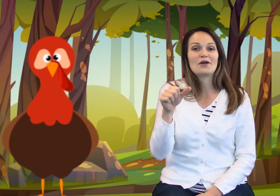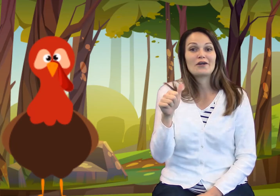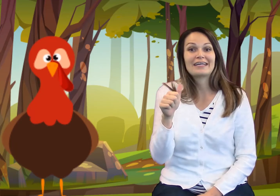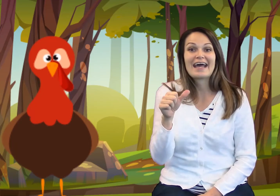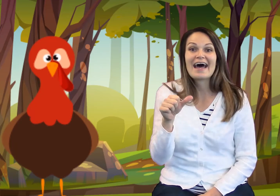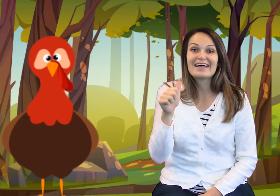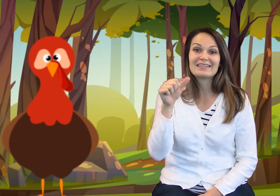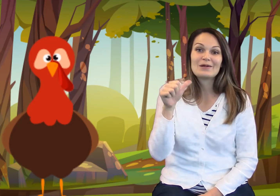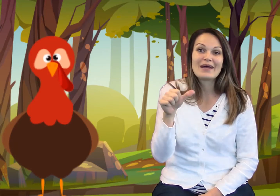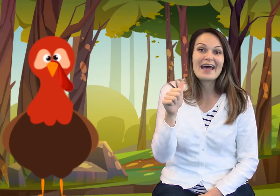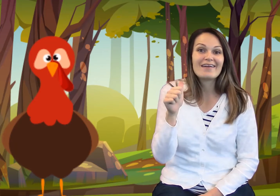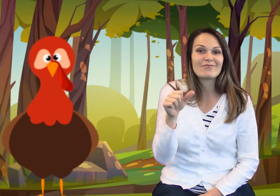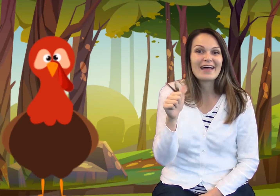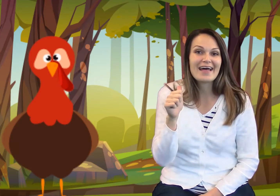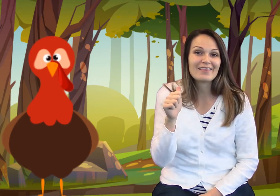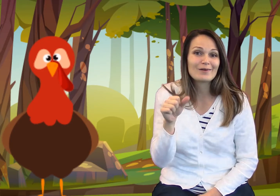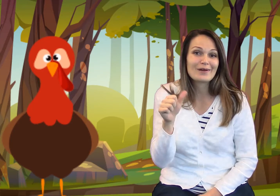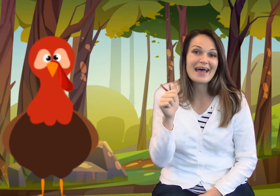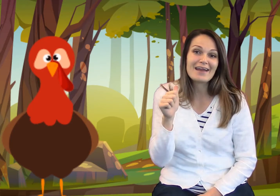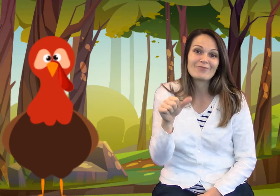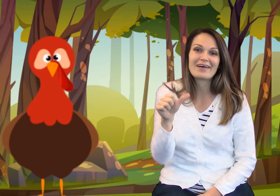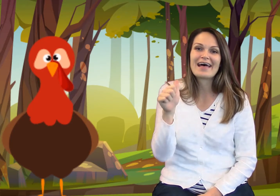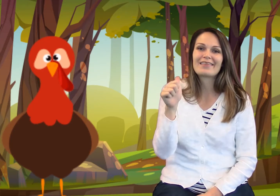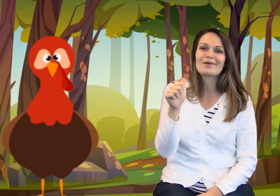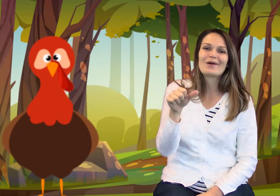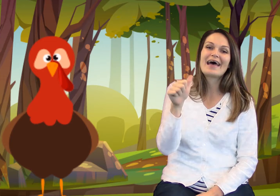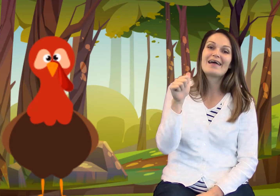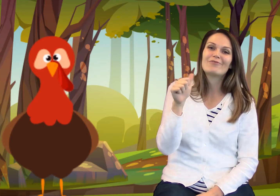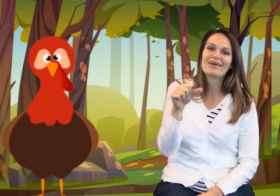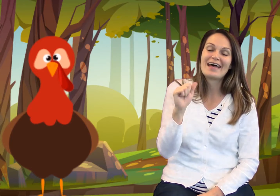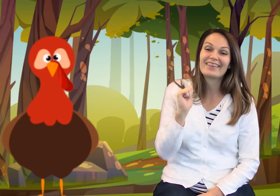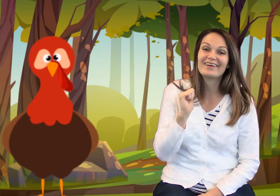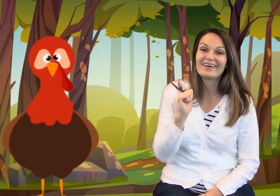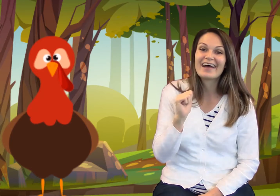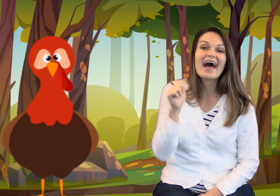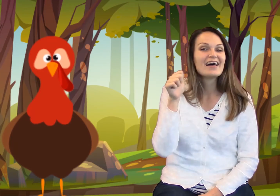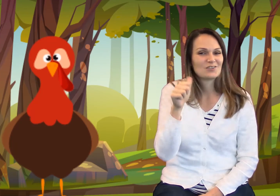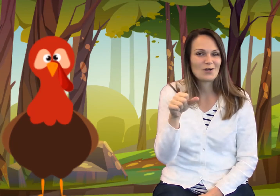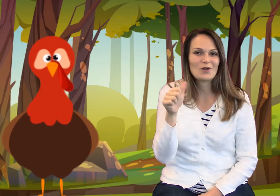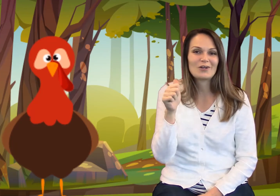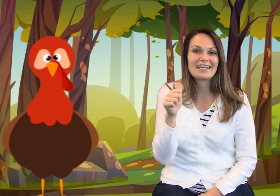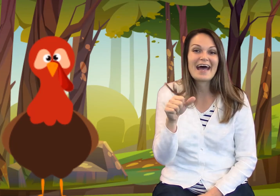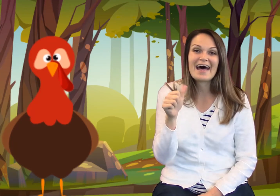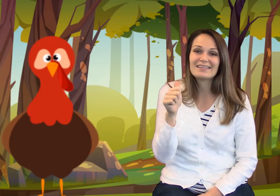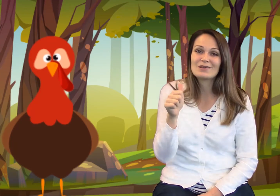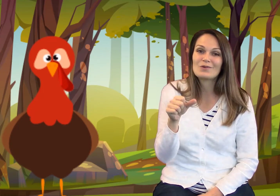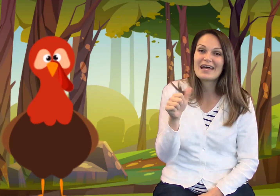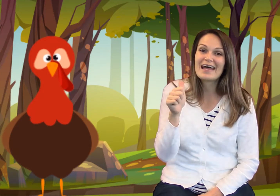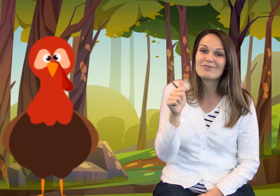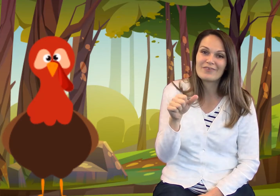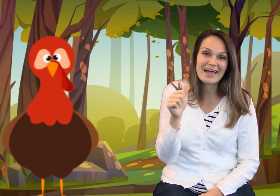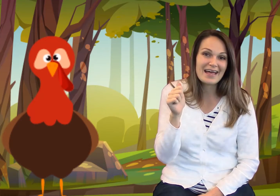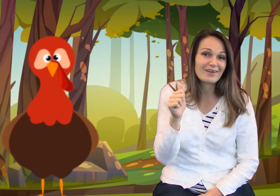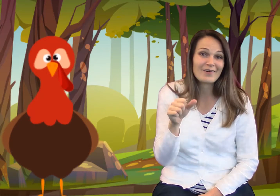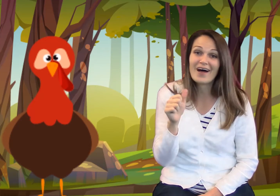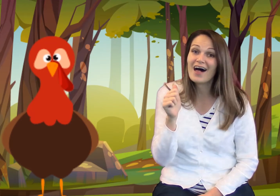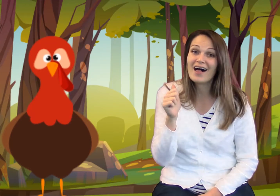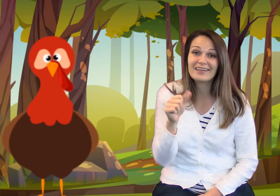Turkey has a red feather, red feather, red feather. Turkey has a red feather all